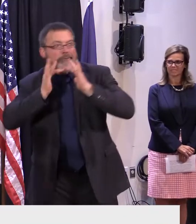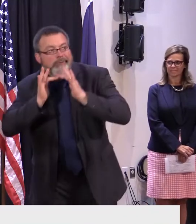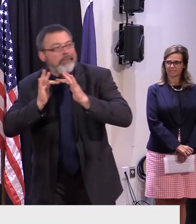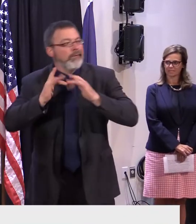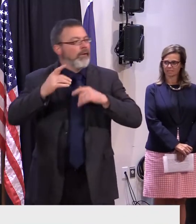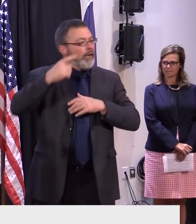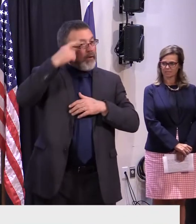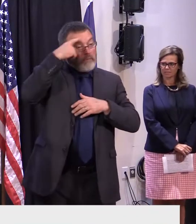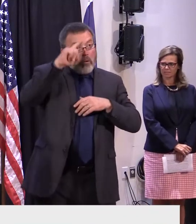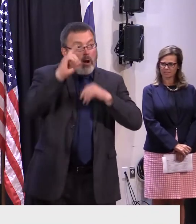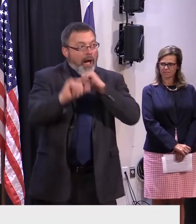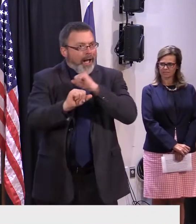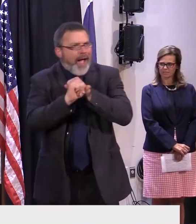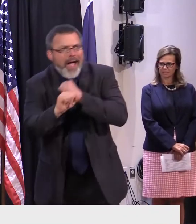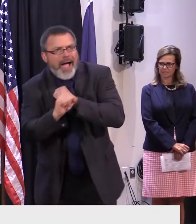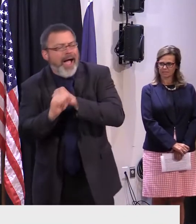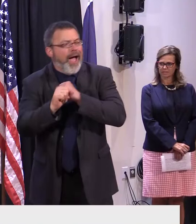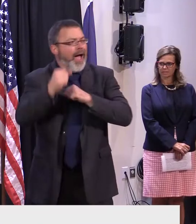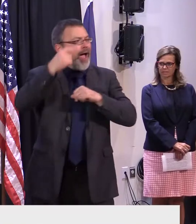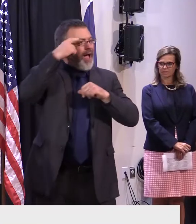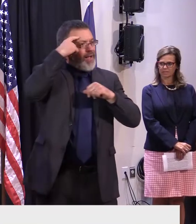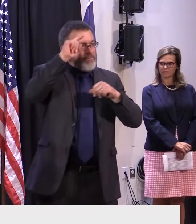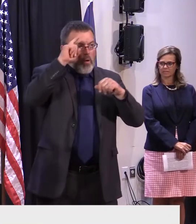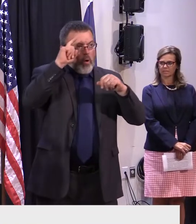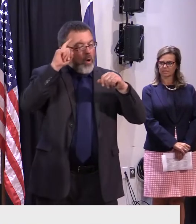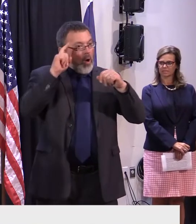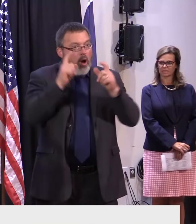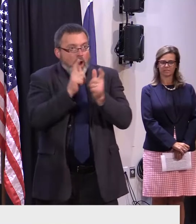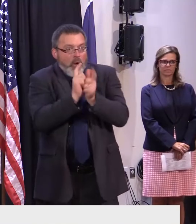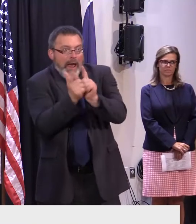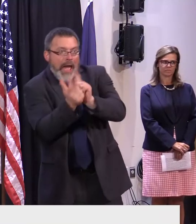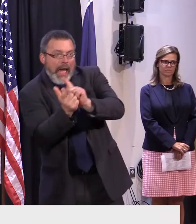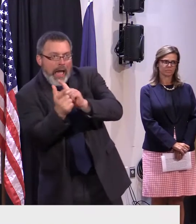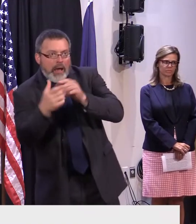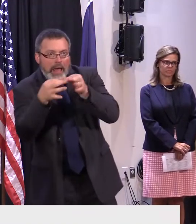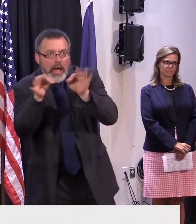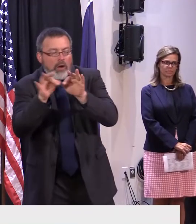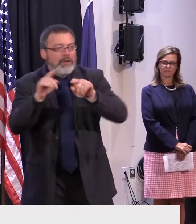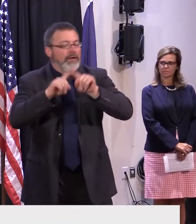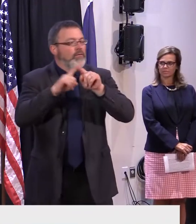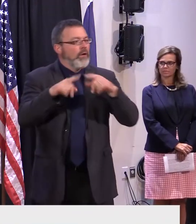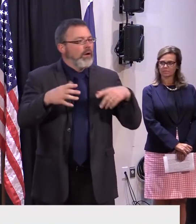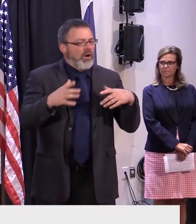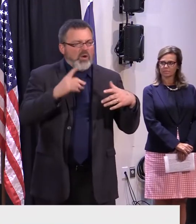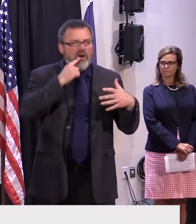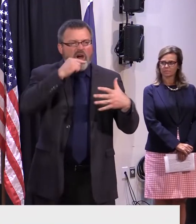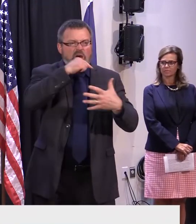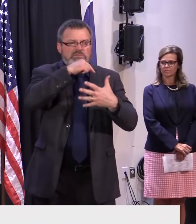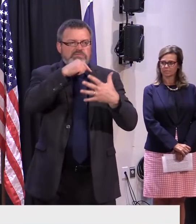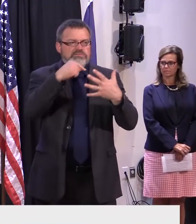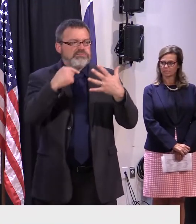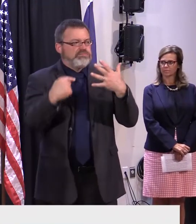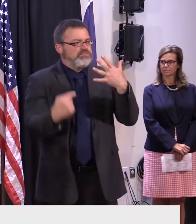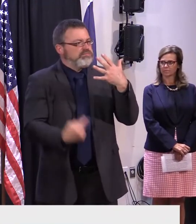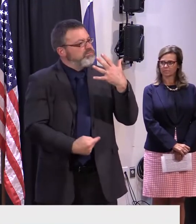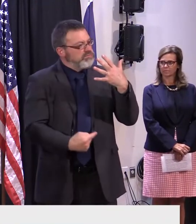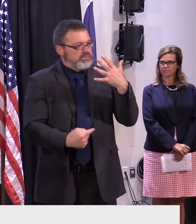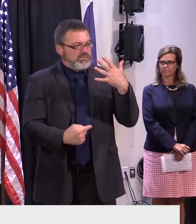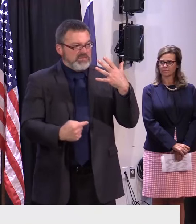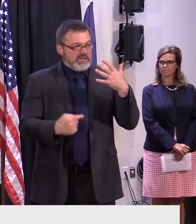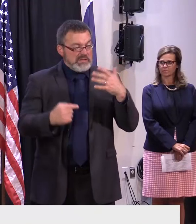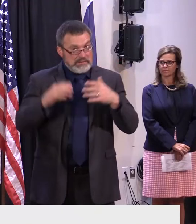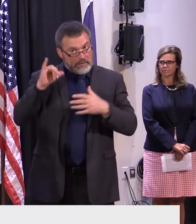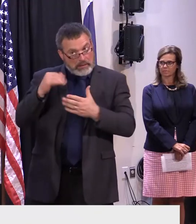various different languages. So it's an invaluable resource. I know by comparison with the numbers that we hear from all the other grant funds coming,